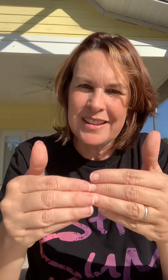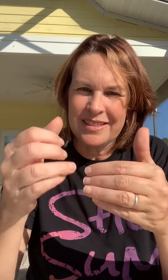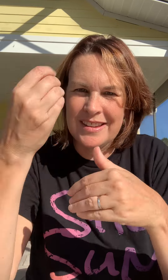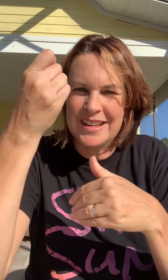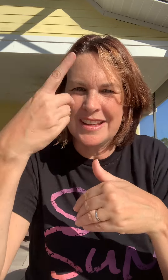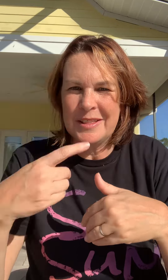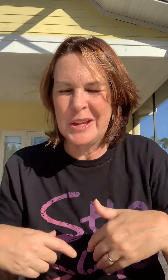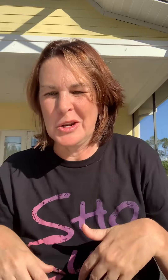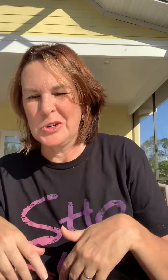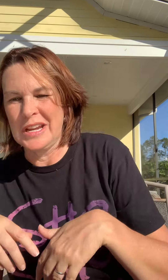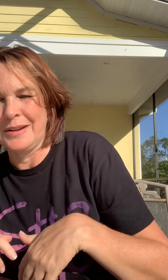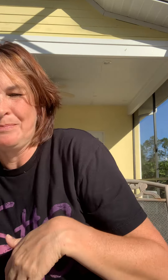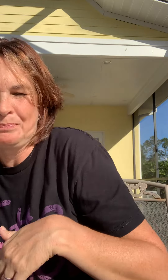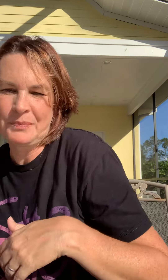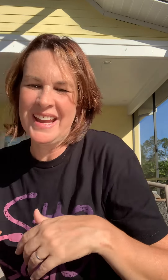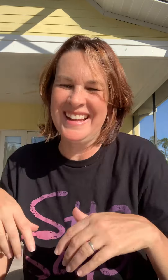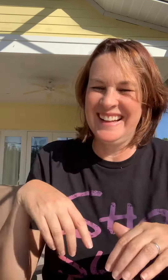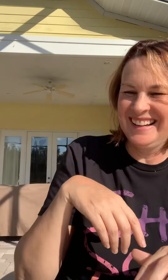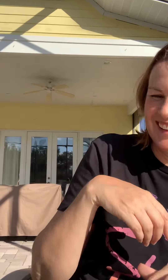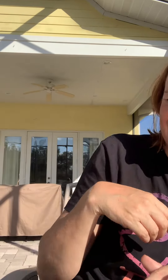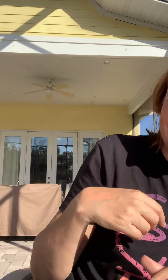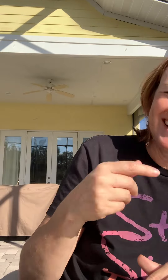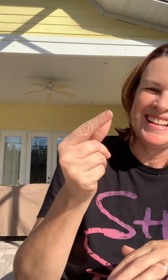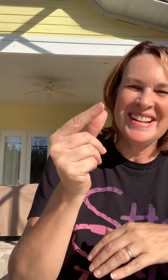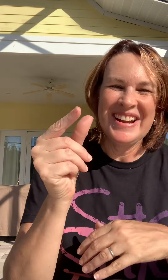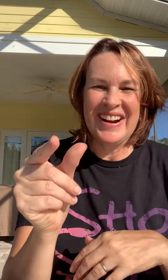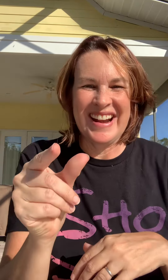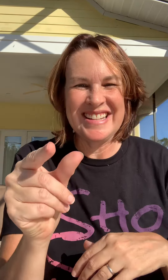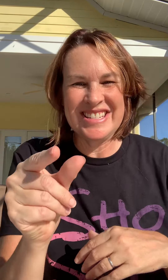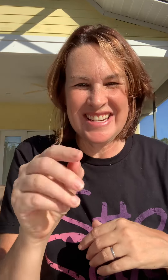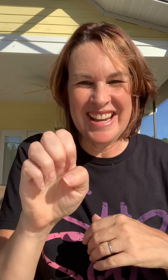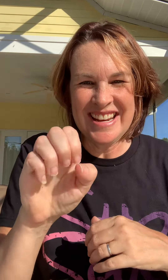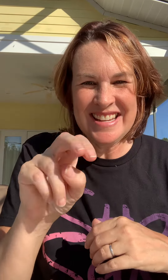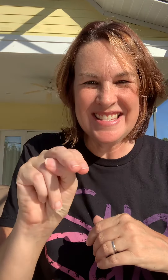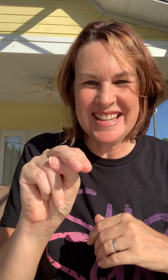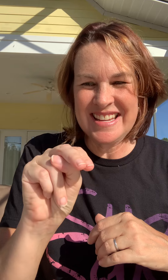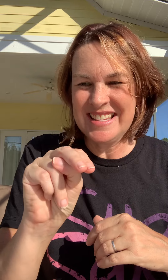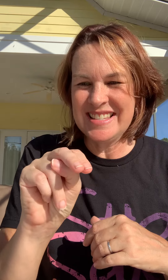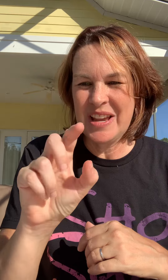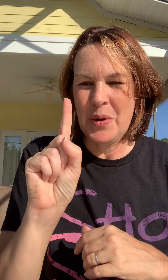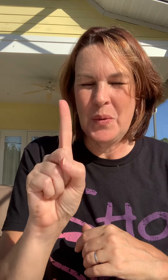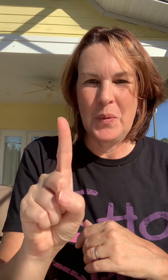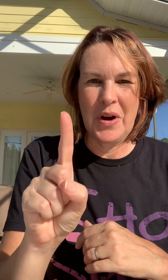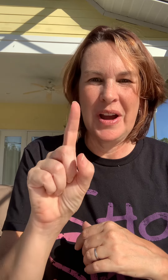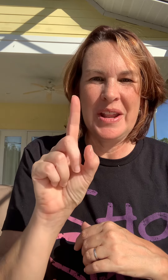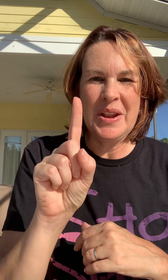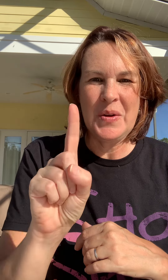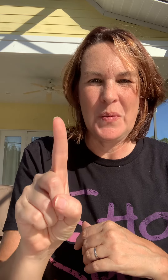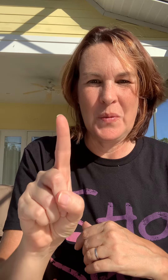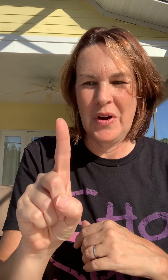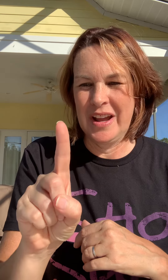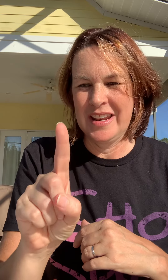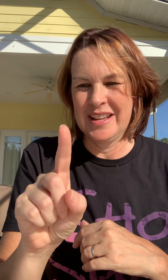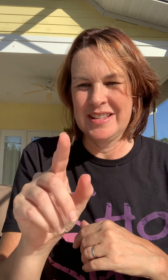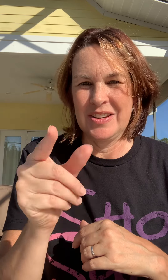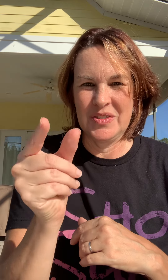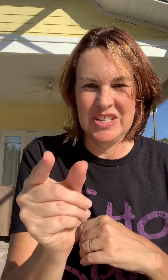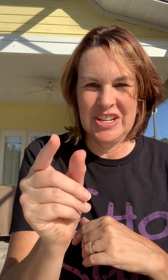They can understand it. Alright, Genesis 1-1. So, G